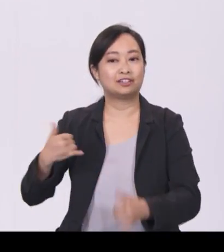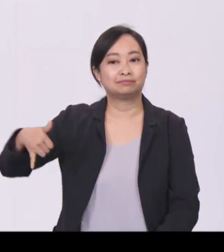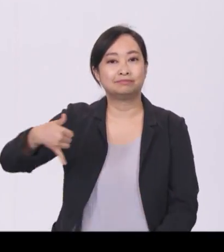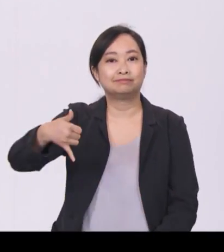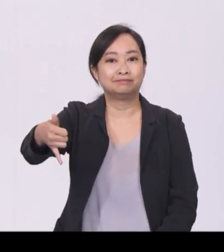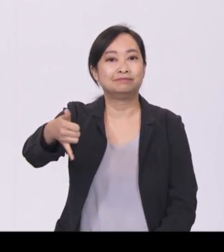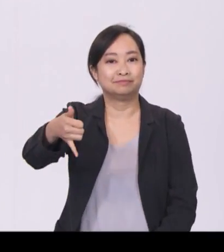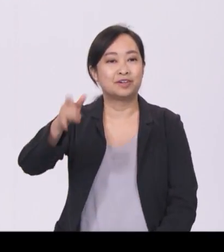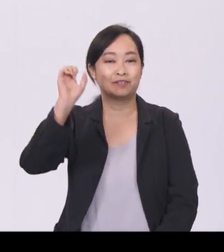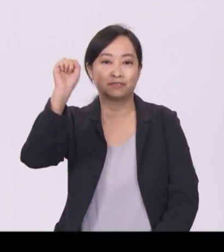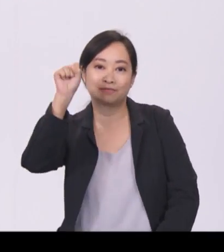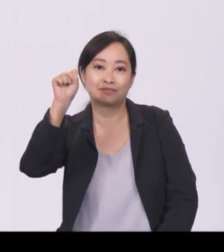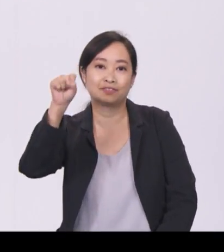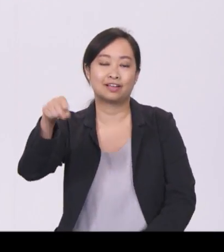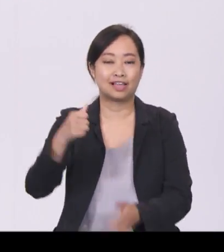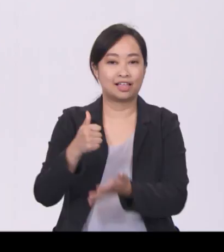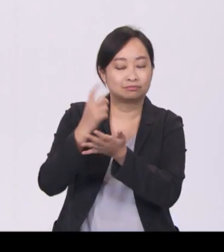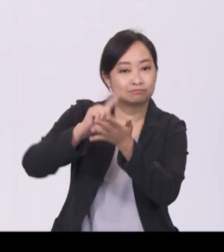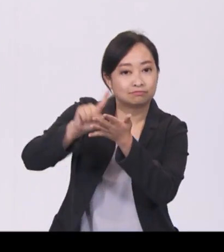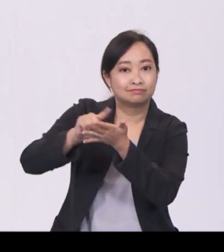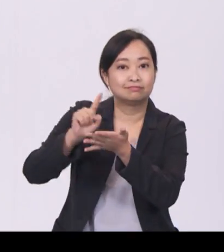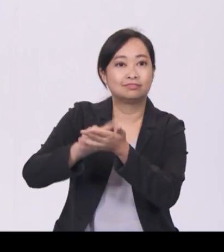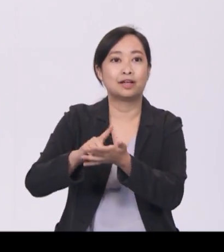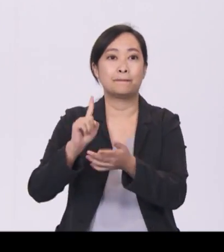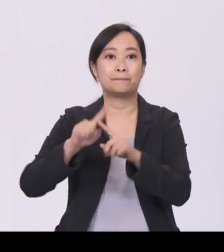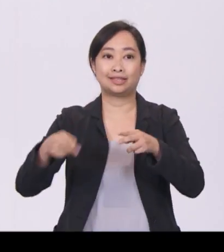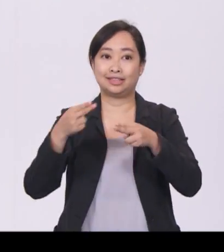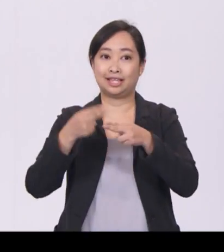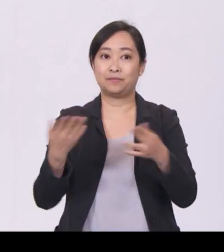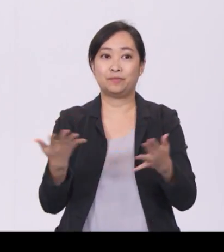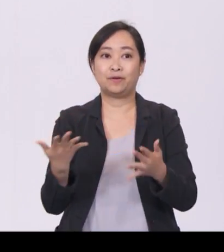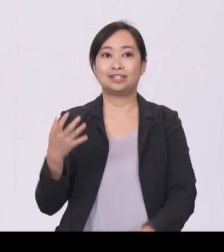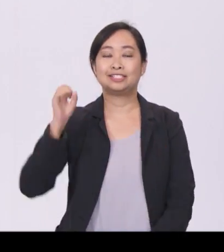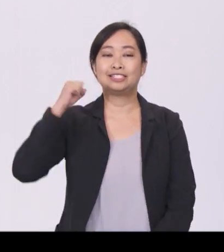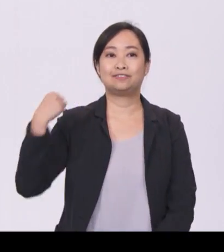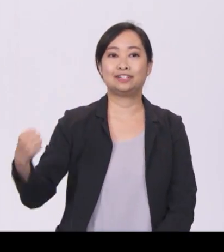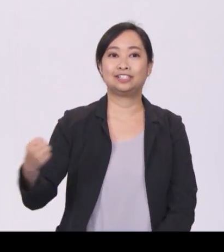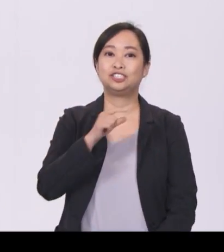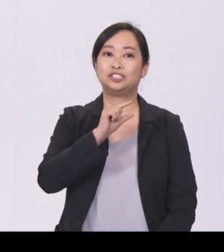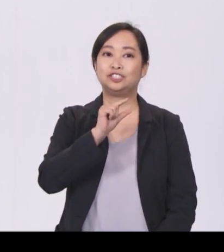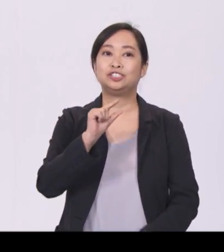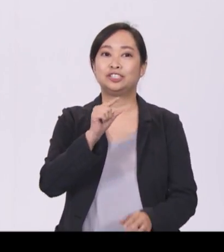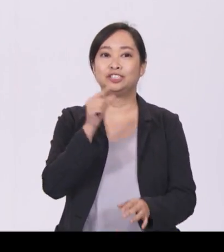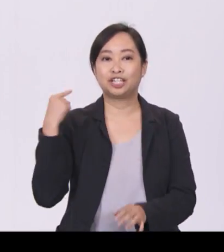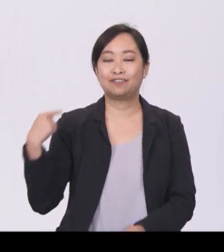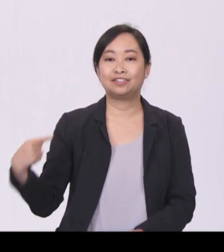Generation or SG ambassadors. I am certain seniors will continue to welcome them warmly.